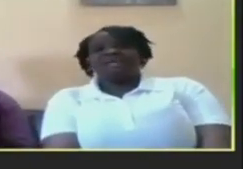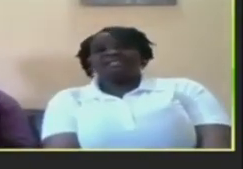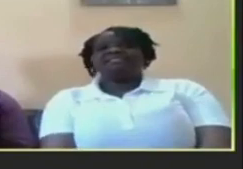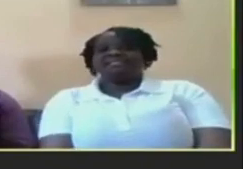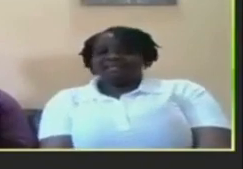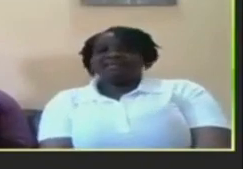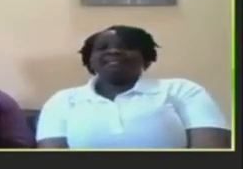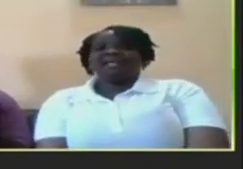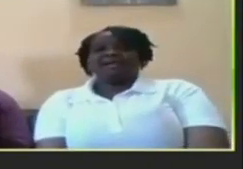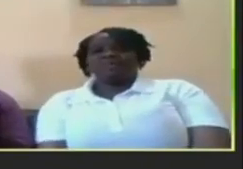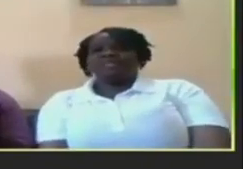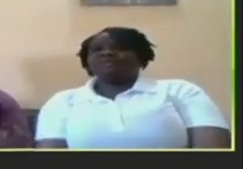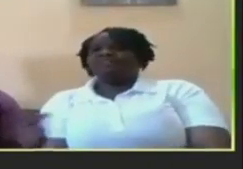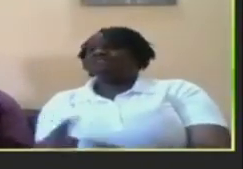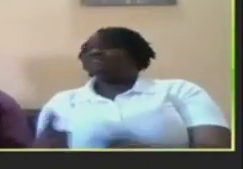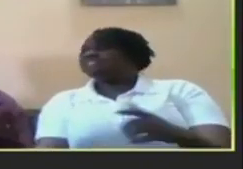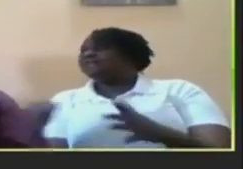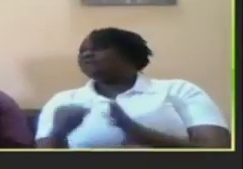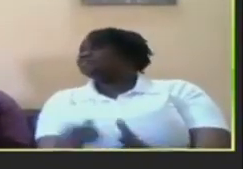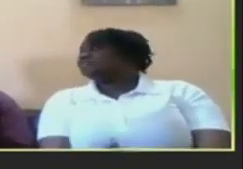second language my first language is